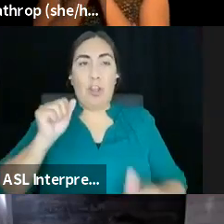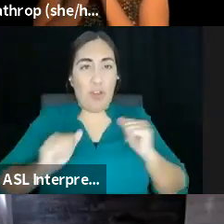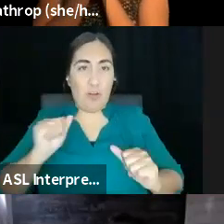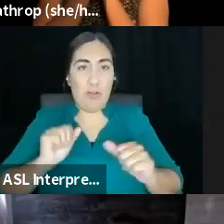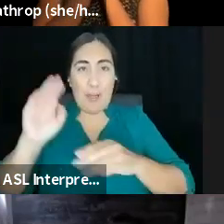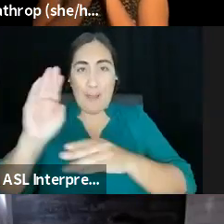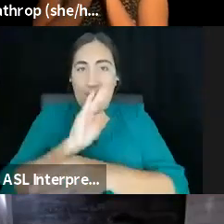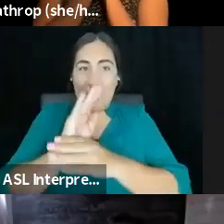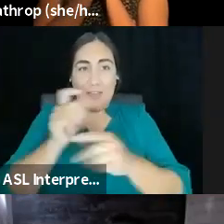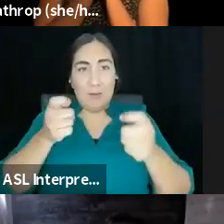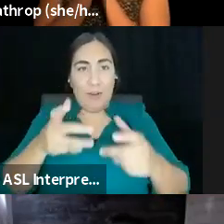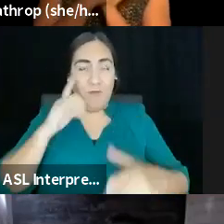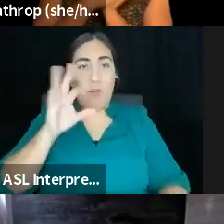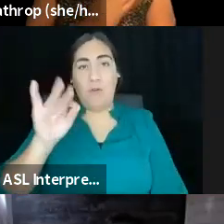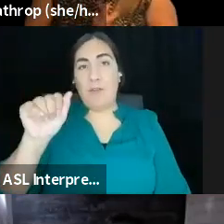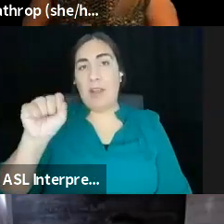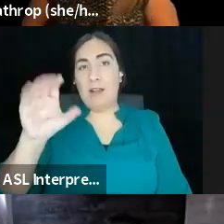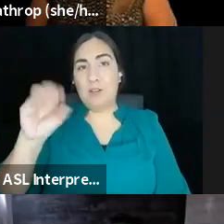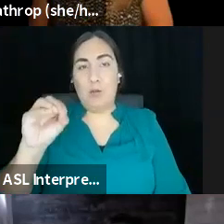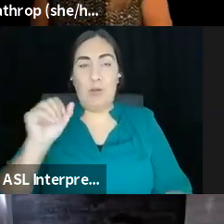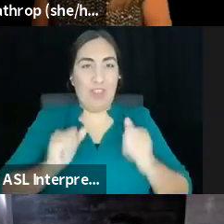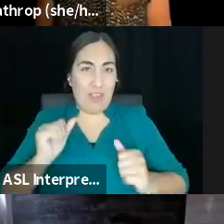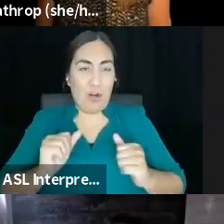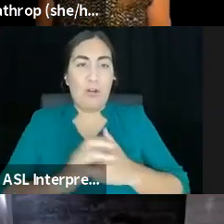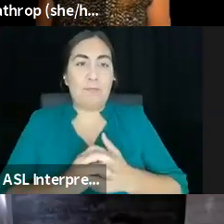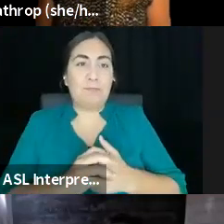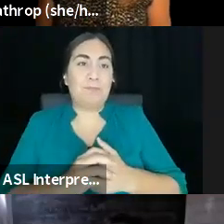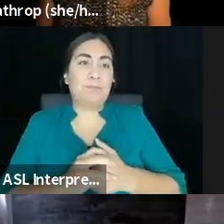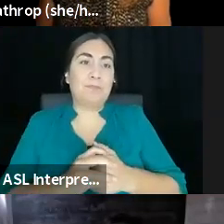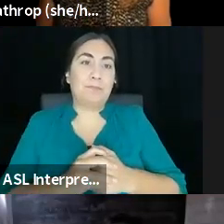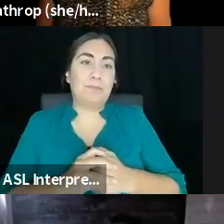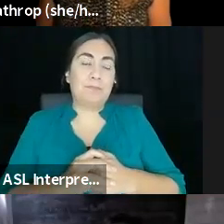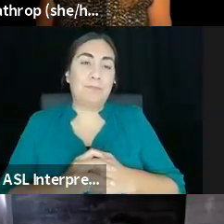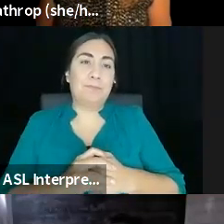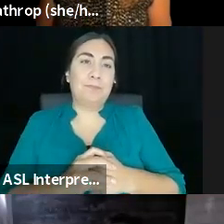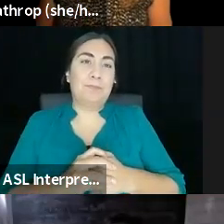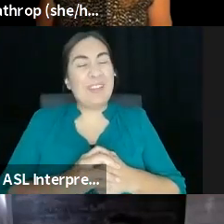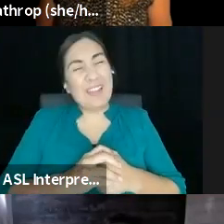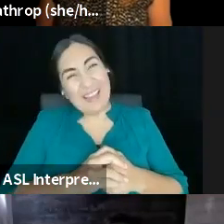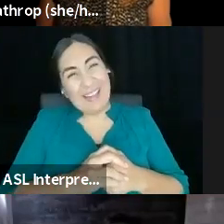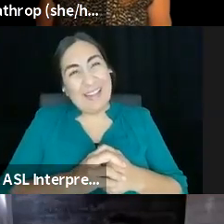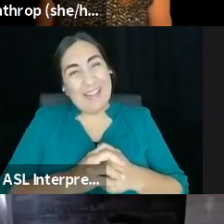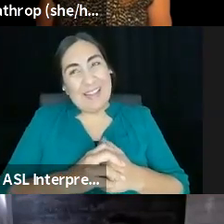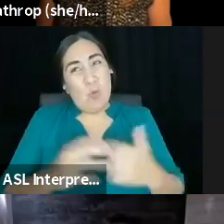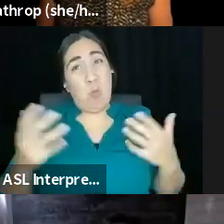Theatre. Um, I think that what, what I have come up against in the past week,